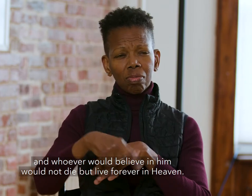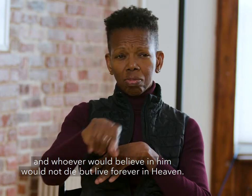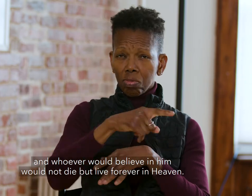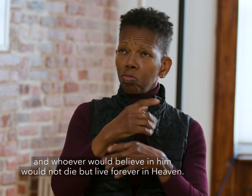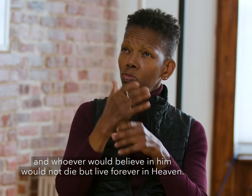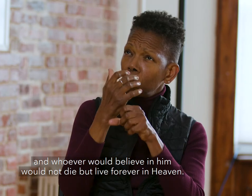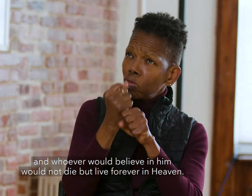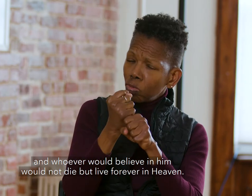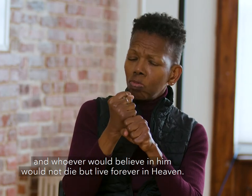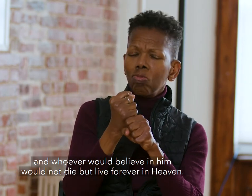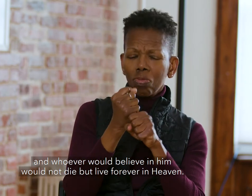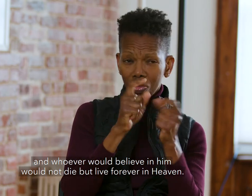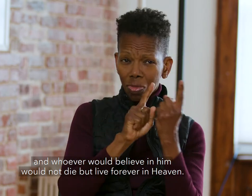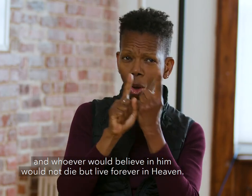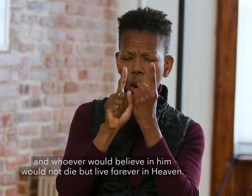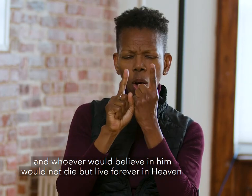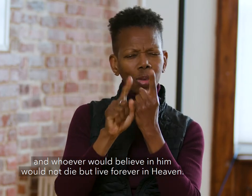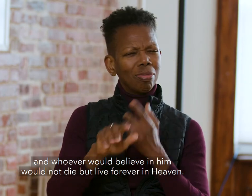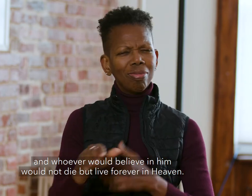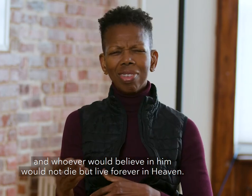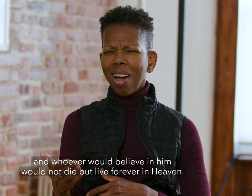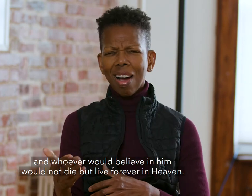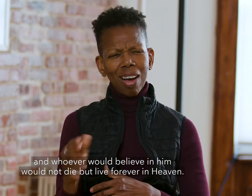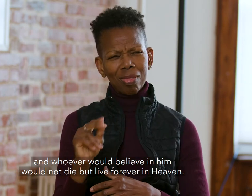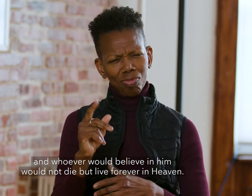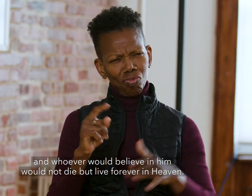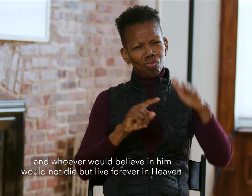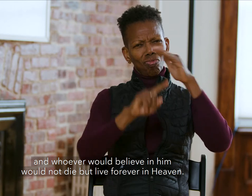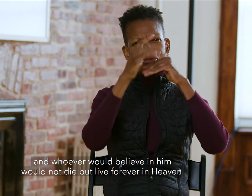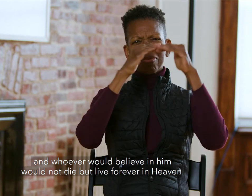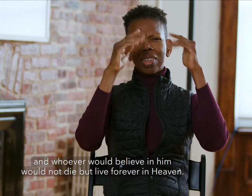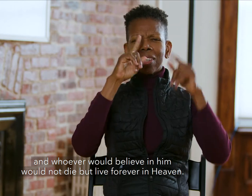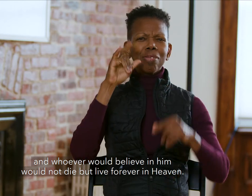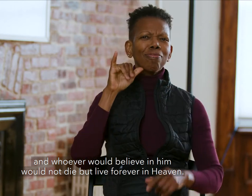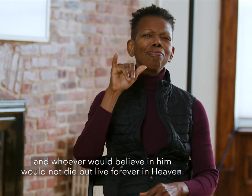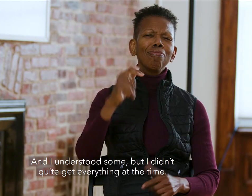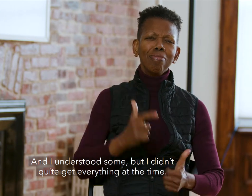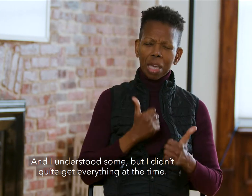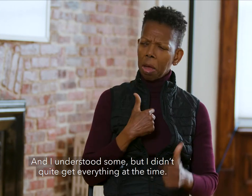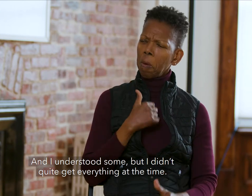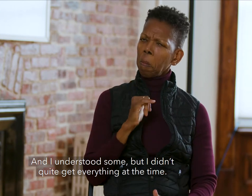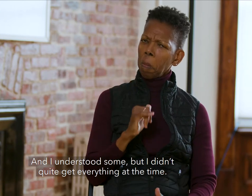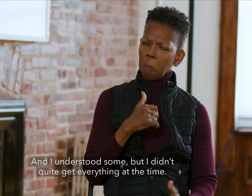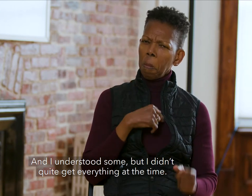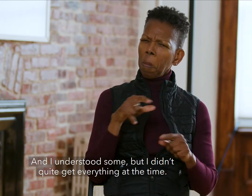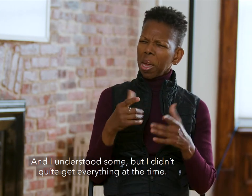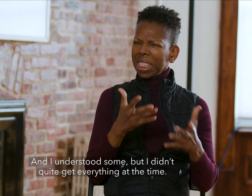And whoever would believe in him would not die but live forever in heaven. And I understood some, but I